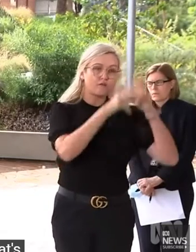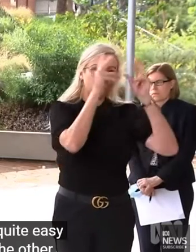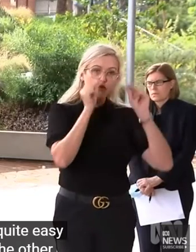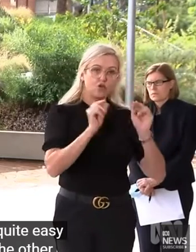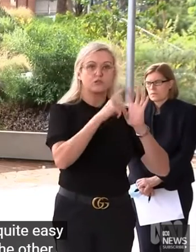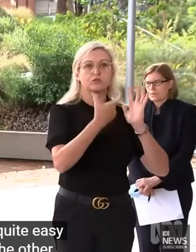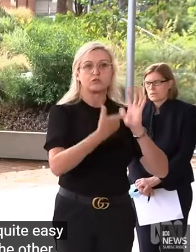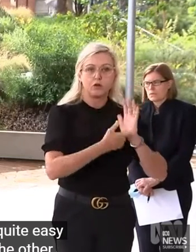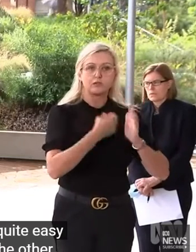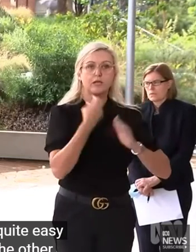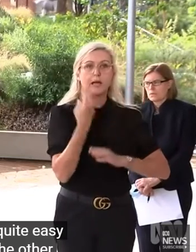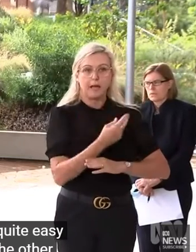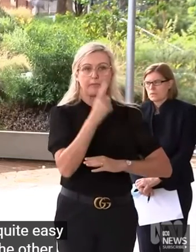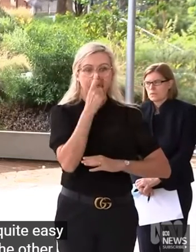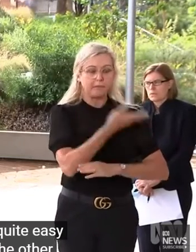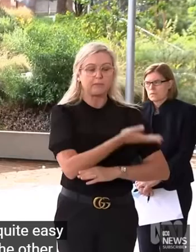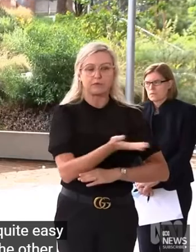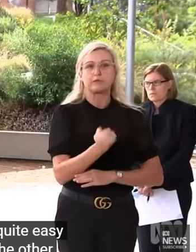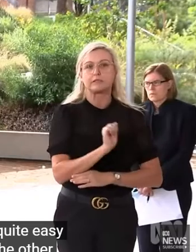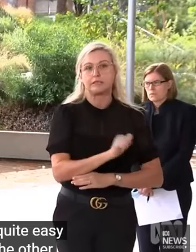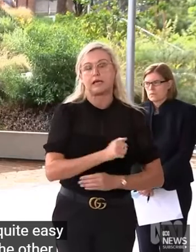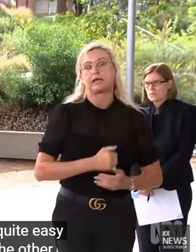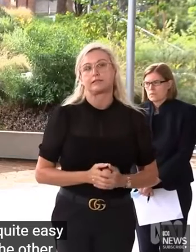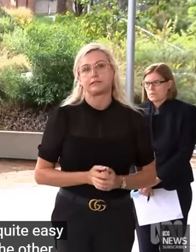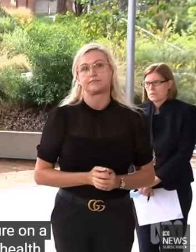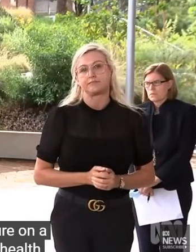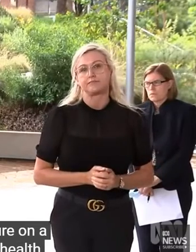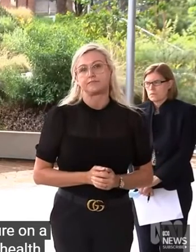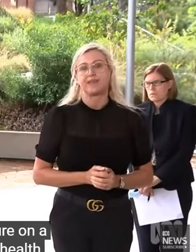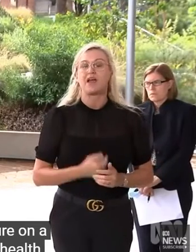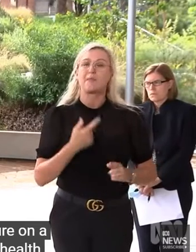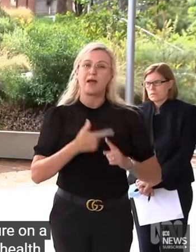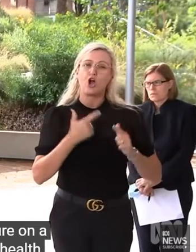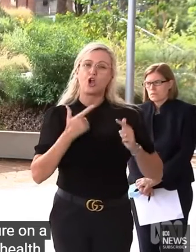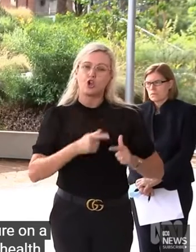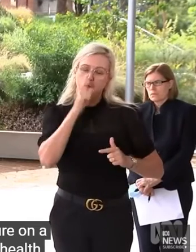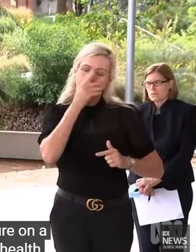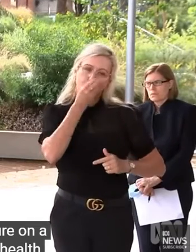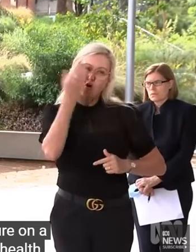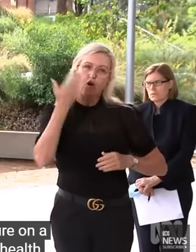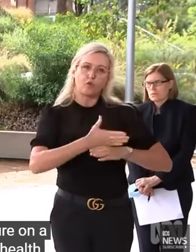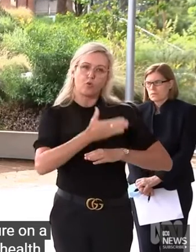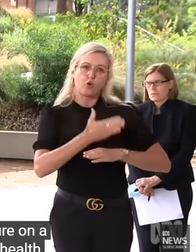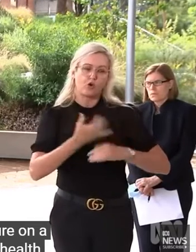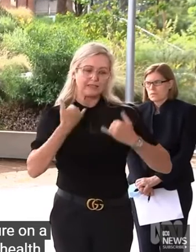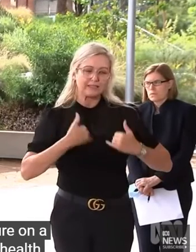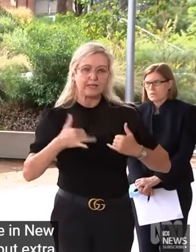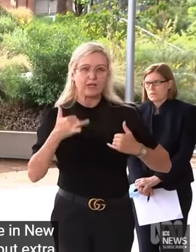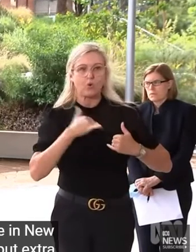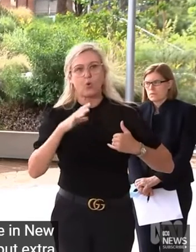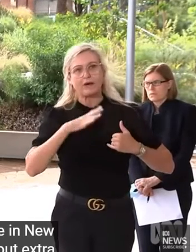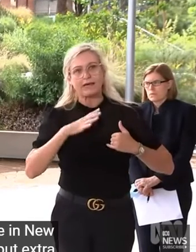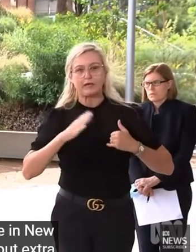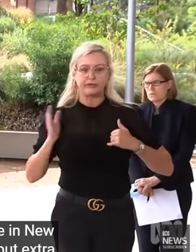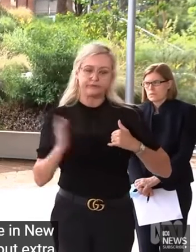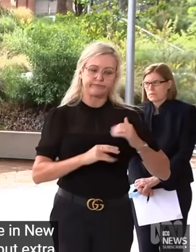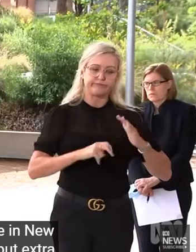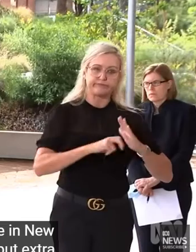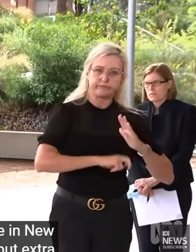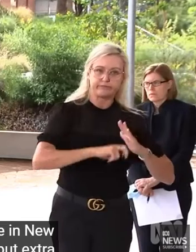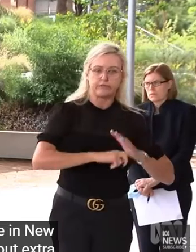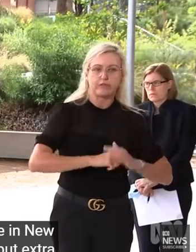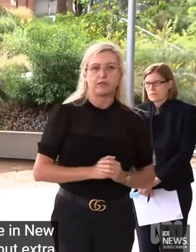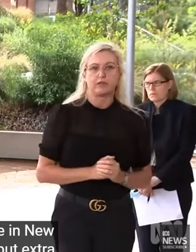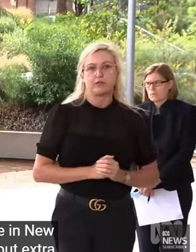here in New South Wales, that's put extra pressure on the system. Extra challenges come with that. But there are also